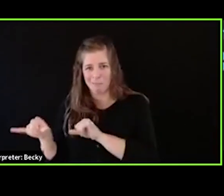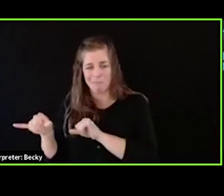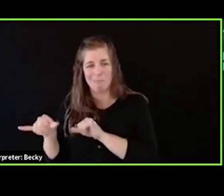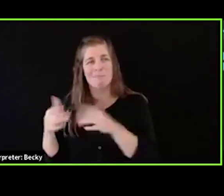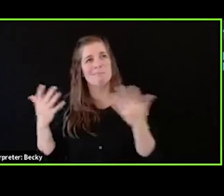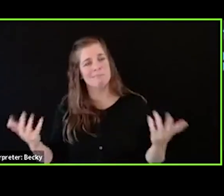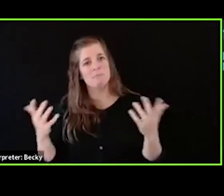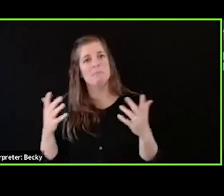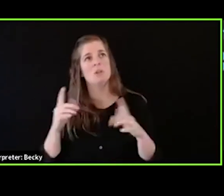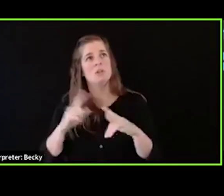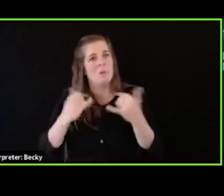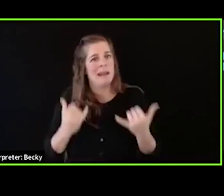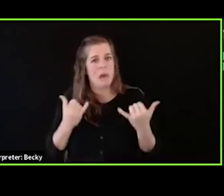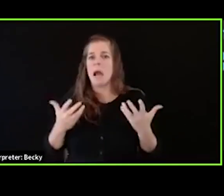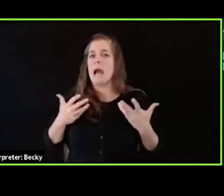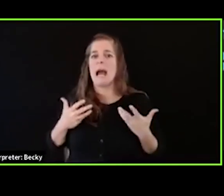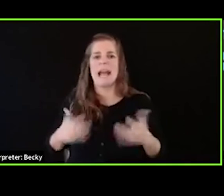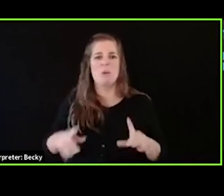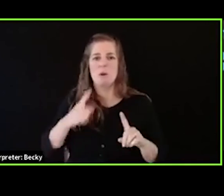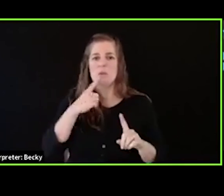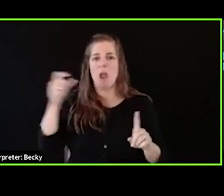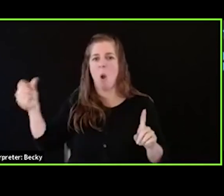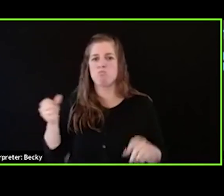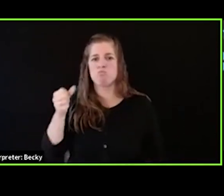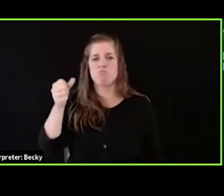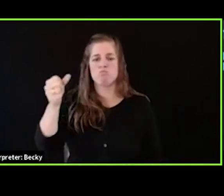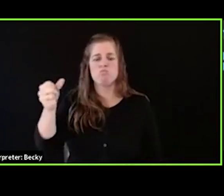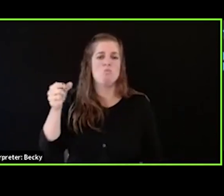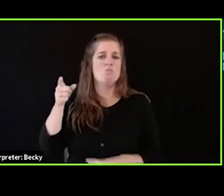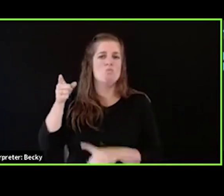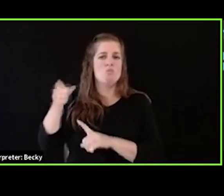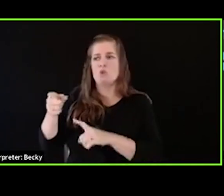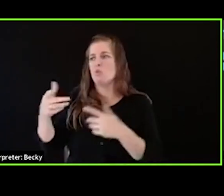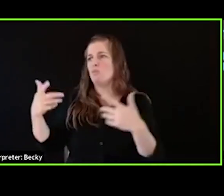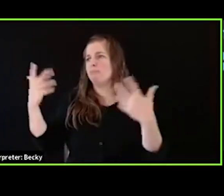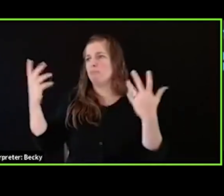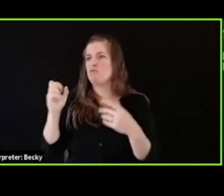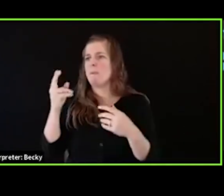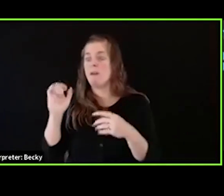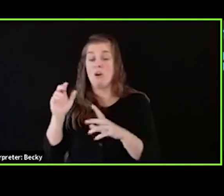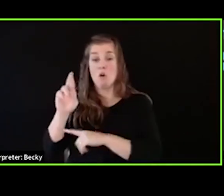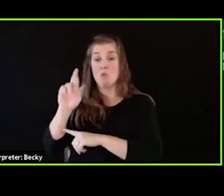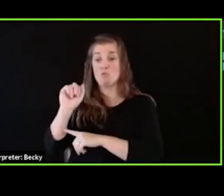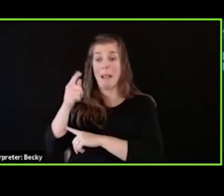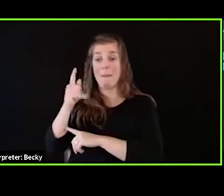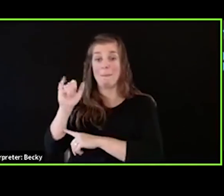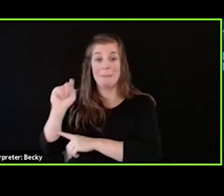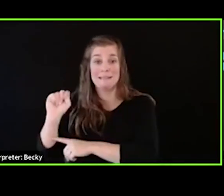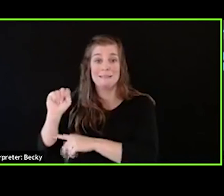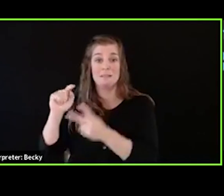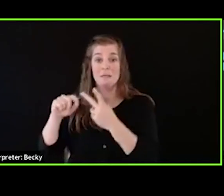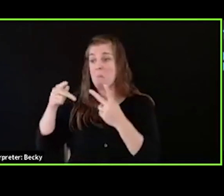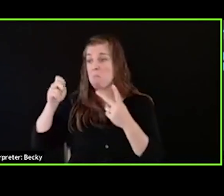me to relegate them to the box that I had previously put them in. I used to call these people rapists and abusers and perpetrators.